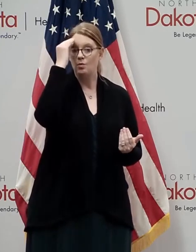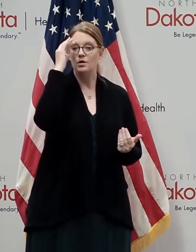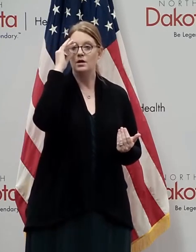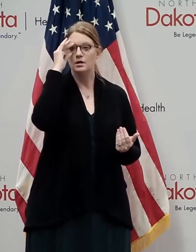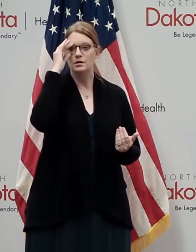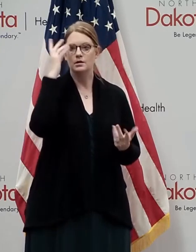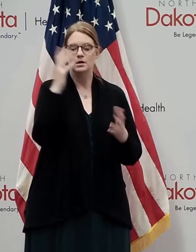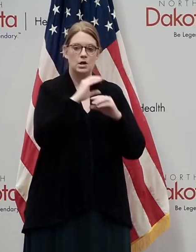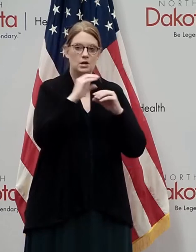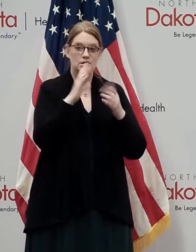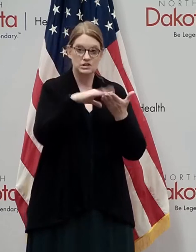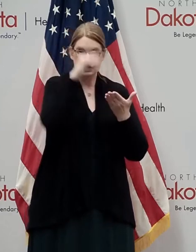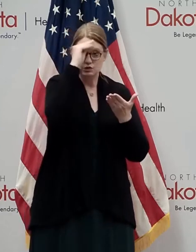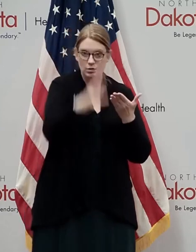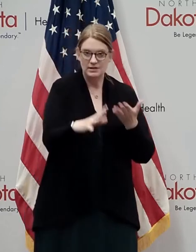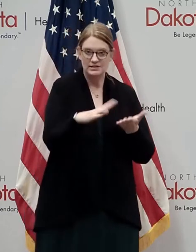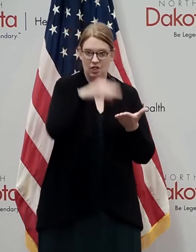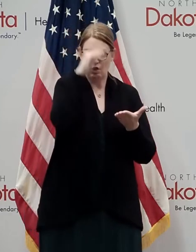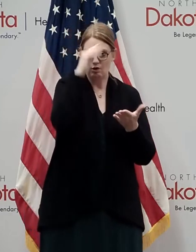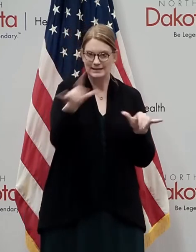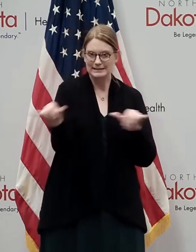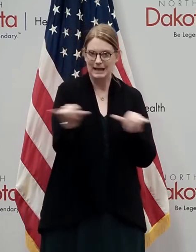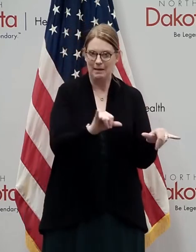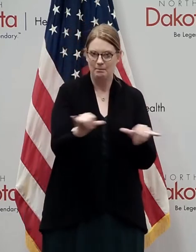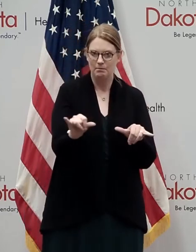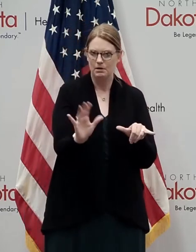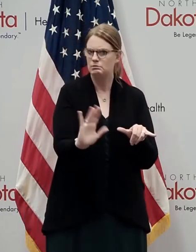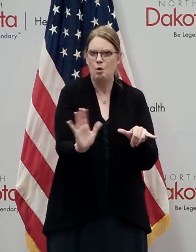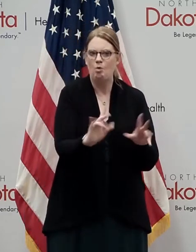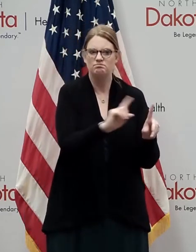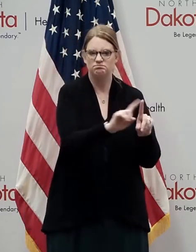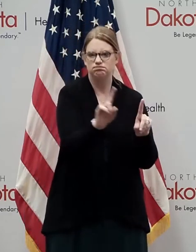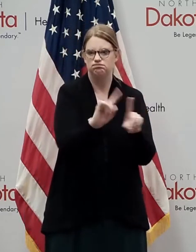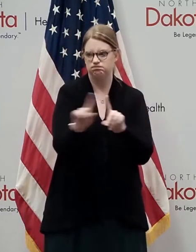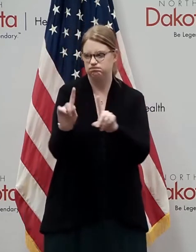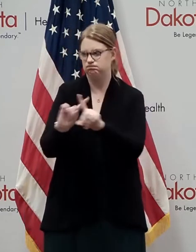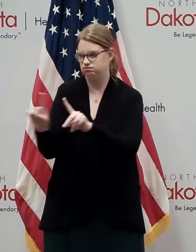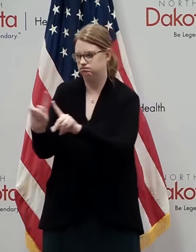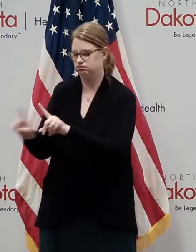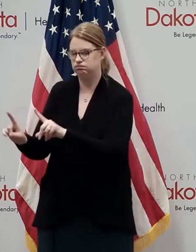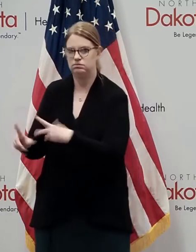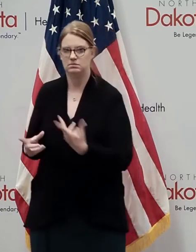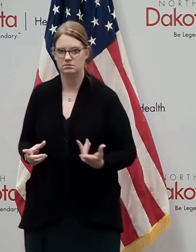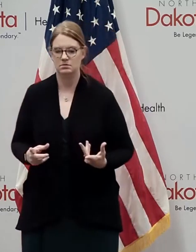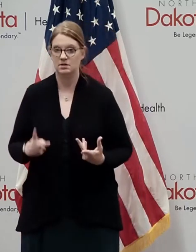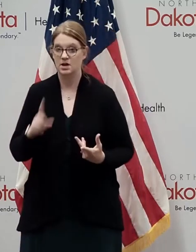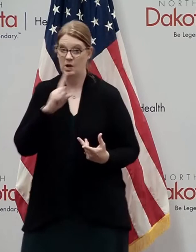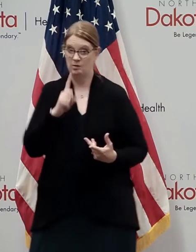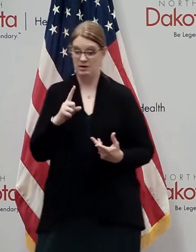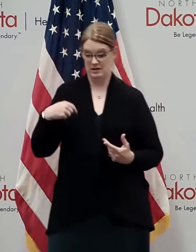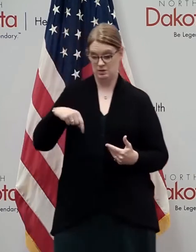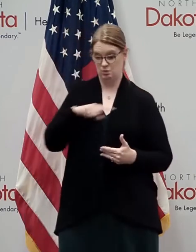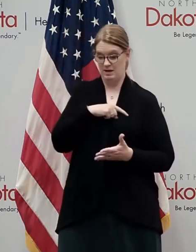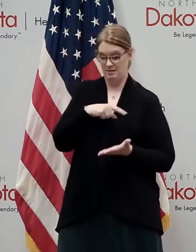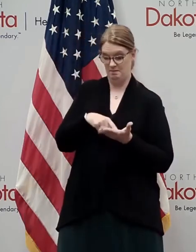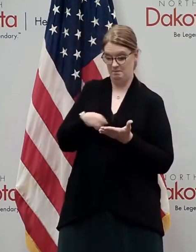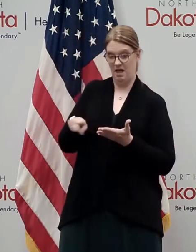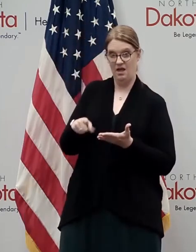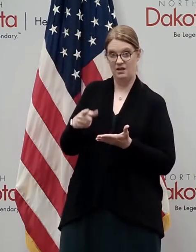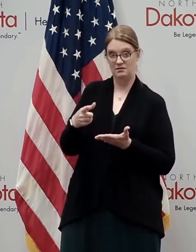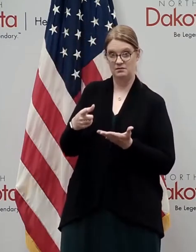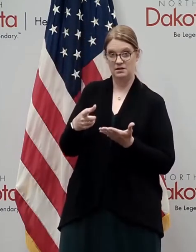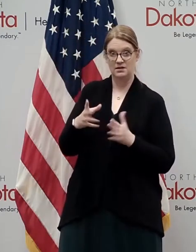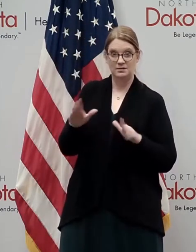learns the same way. And we have a responsibility as the funders, as the adults, as the